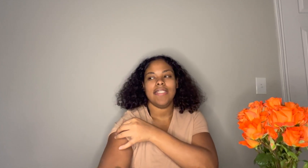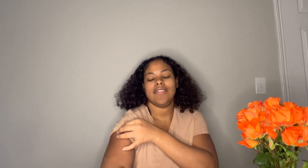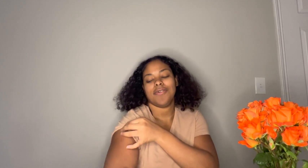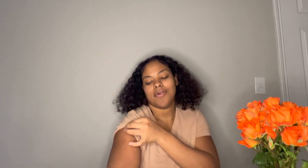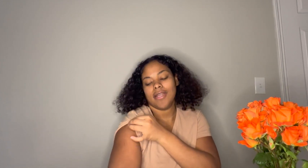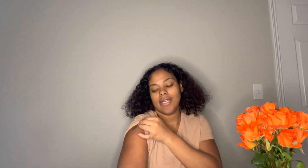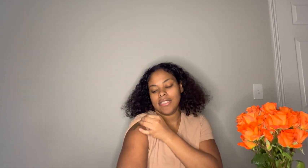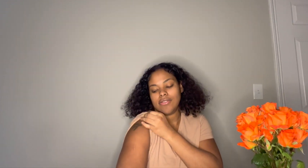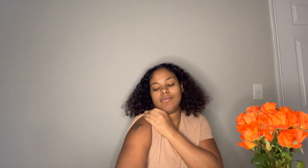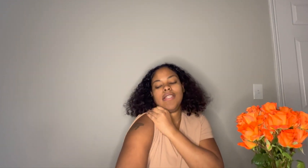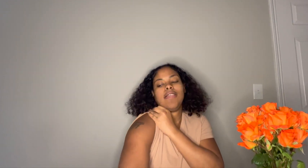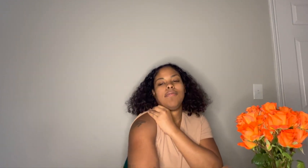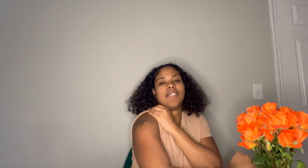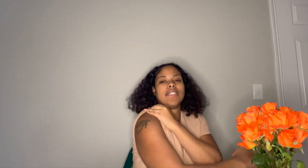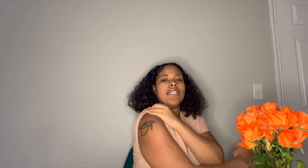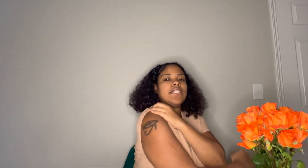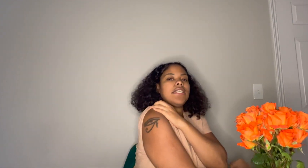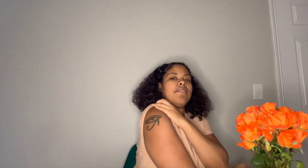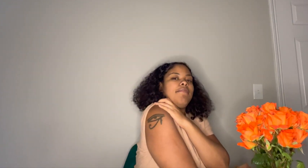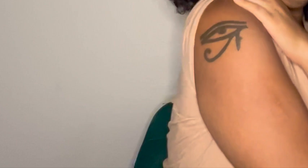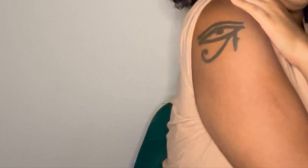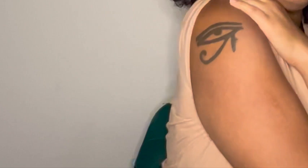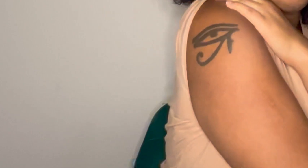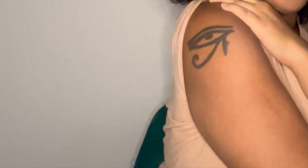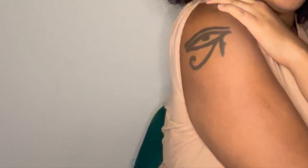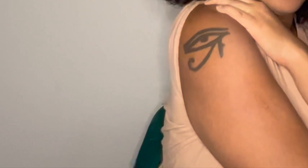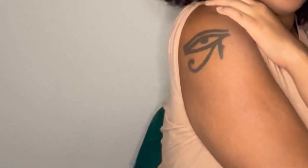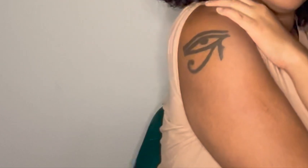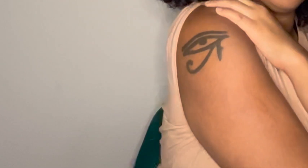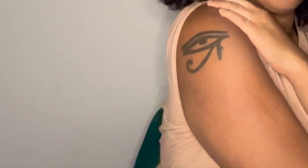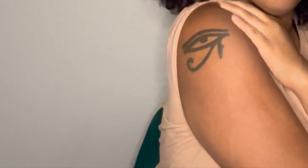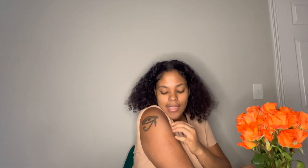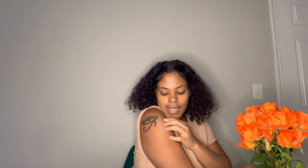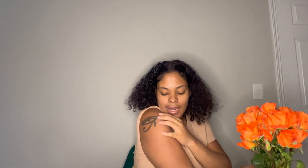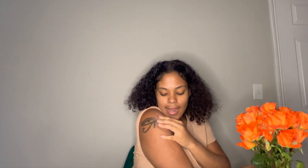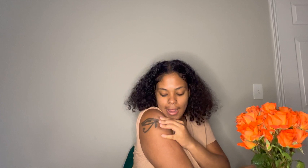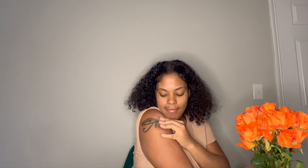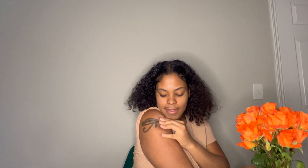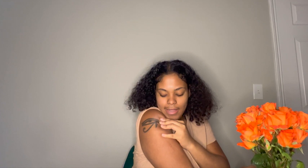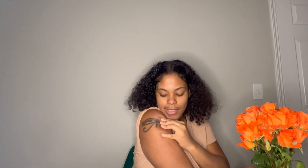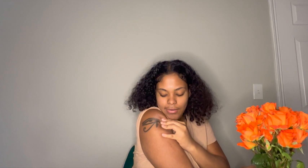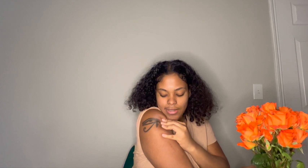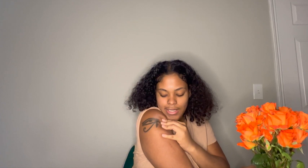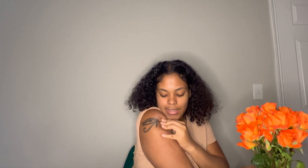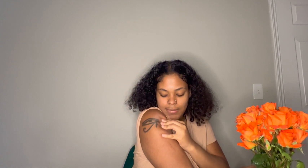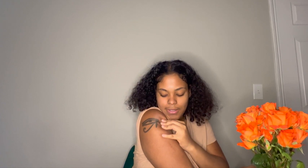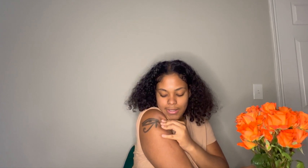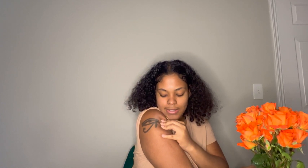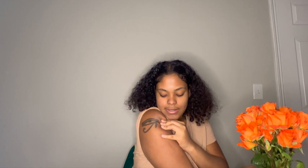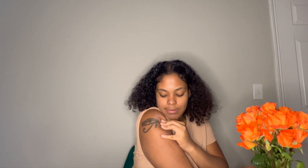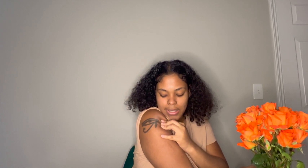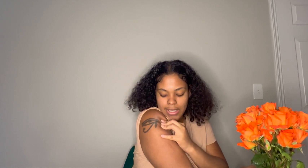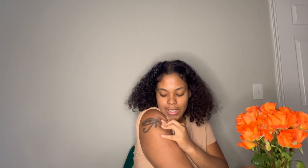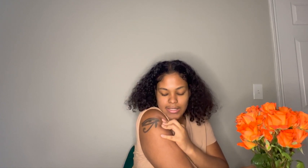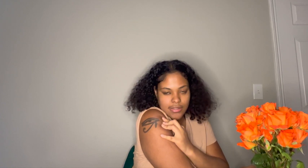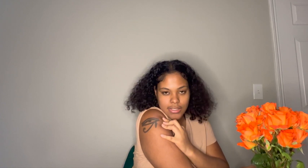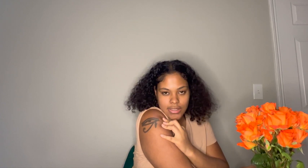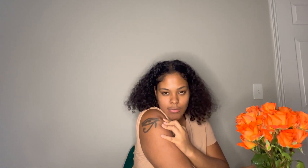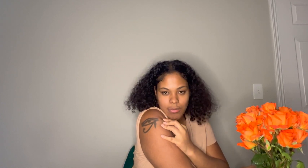school and I just really was itching and fiending for our tattoo how about I have it I don't like it because me as a Christian woman